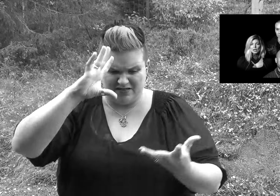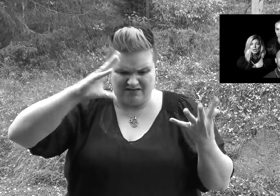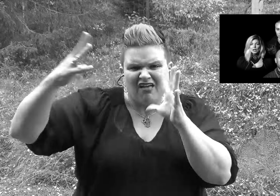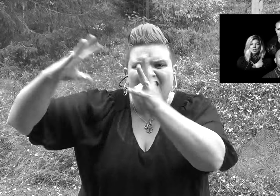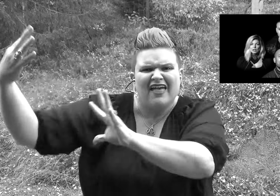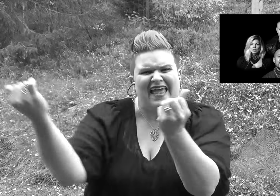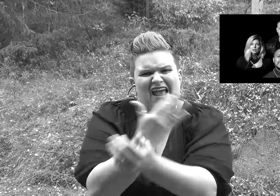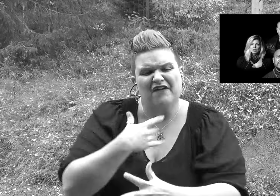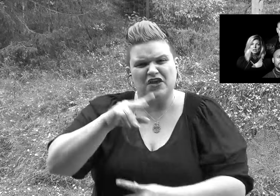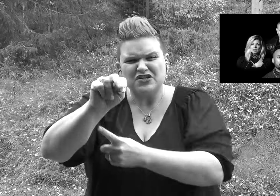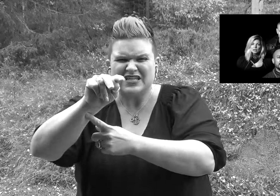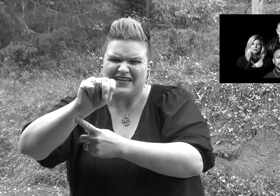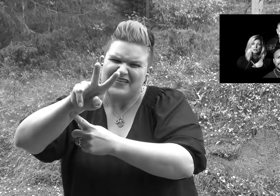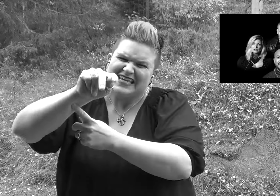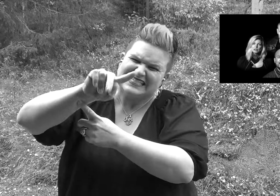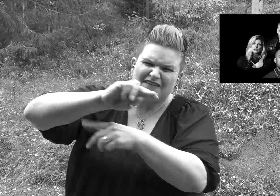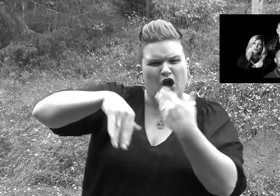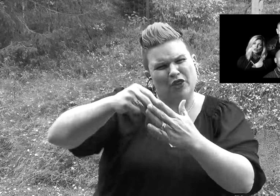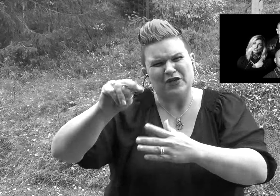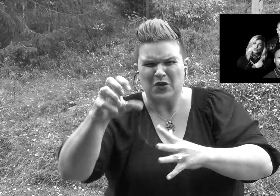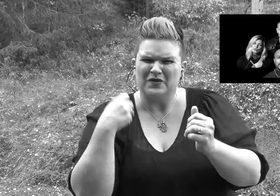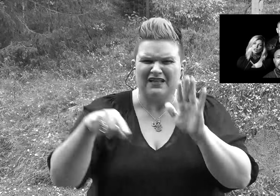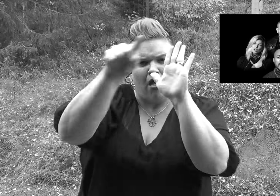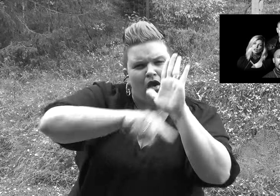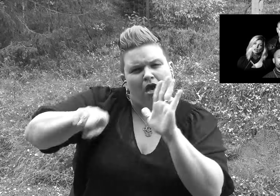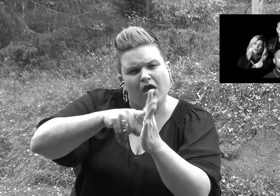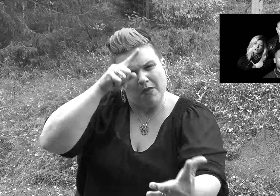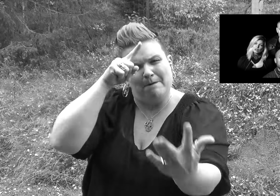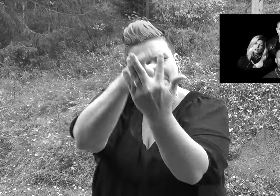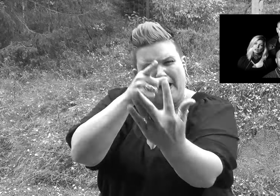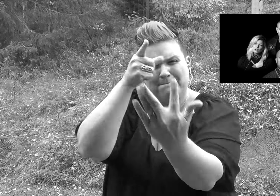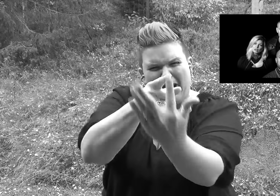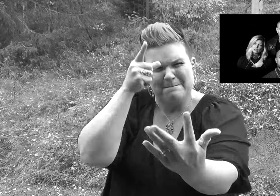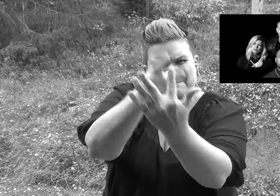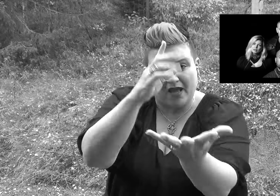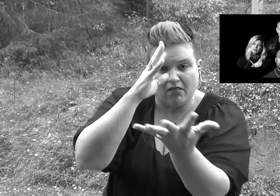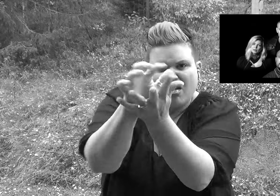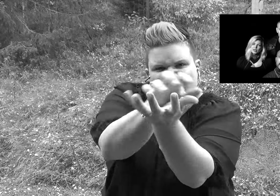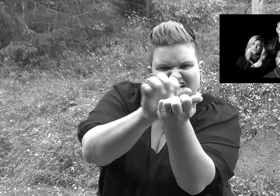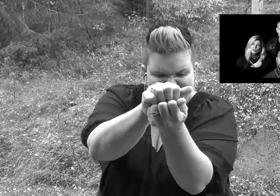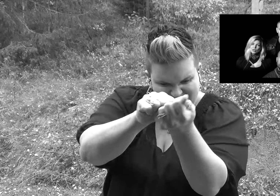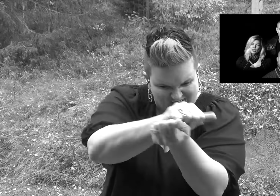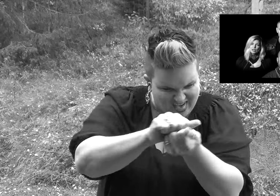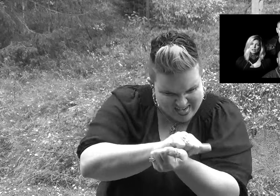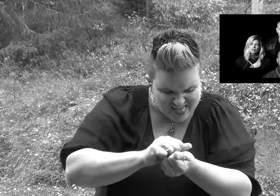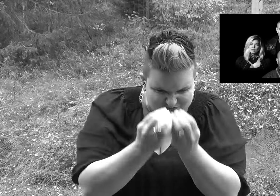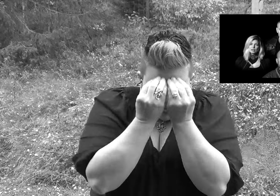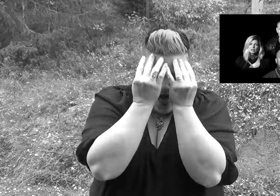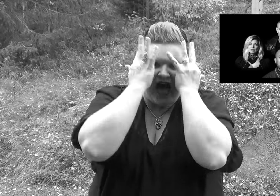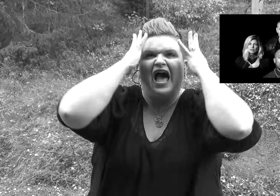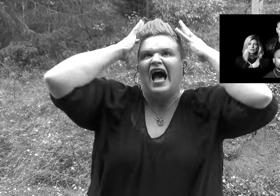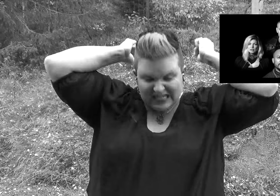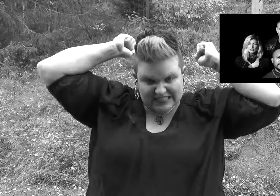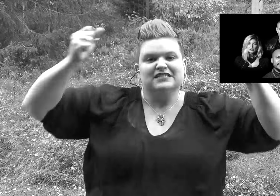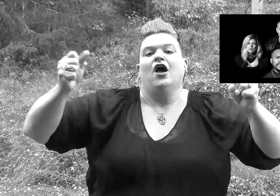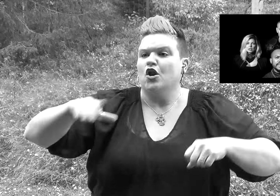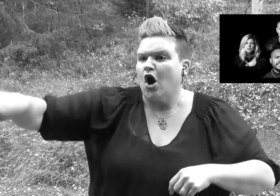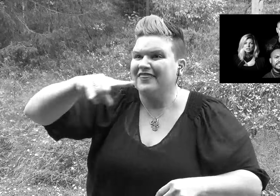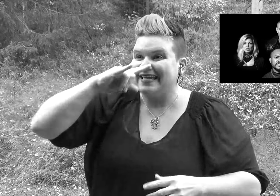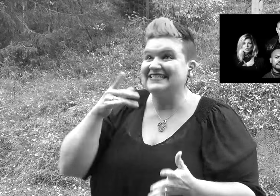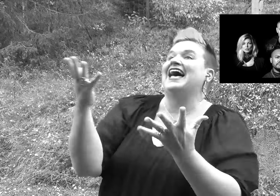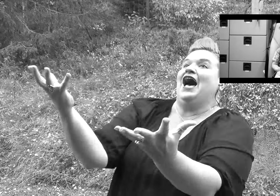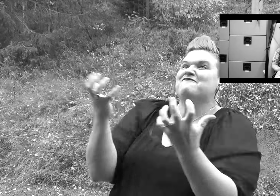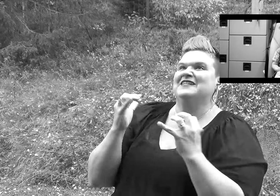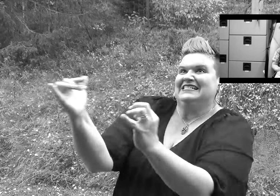shown by the media Negative images, it's to make arterial Infecting the young minds faster than bacteria Kids wanna act like what they